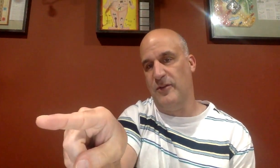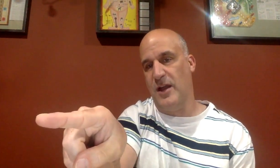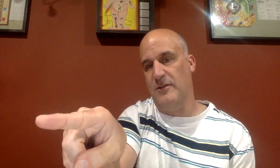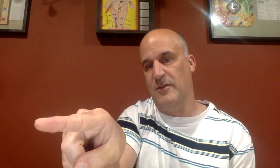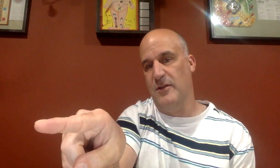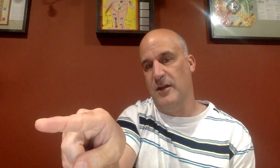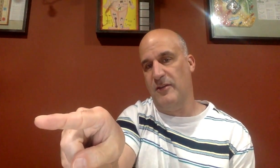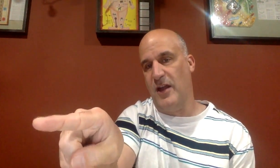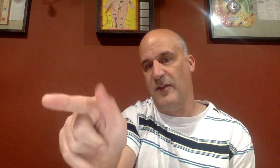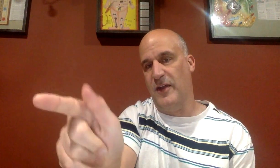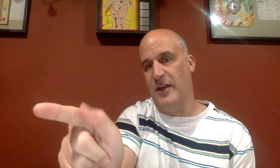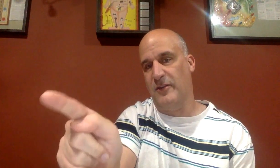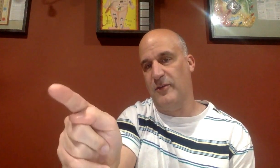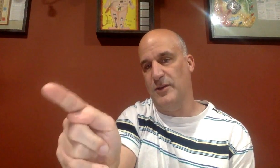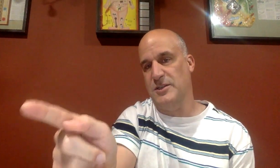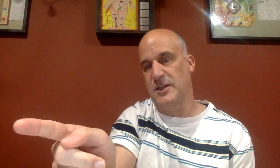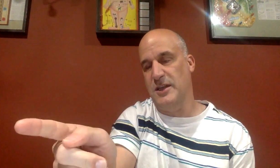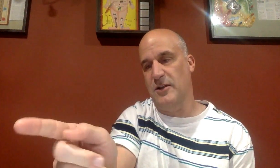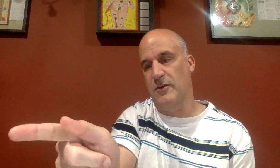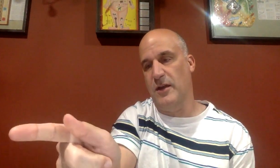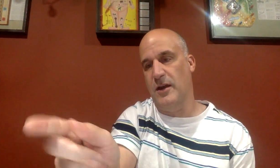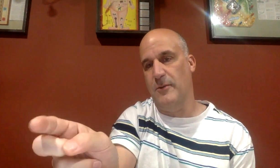not, it's not this, which is the, you know, the, um,